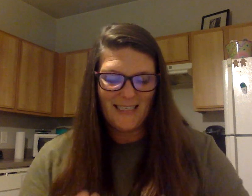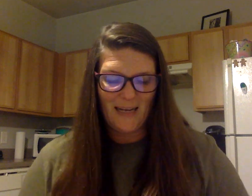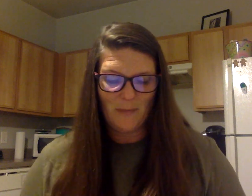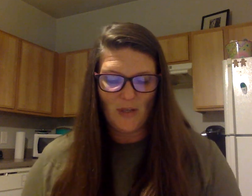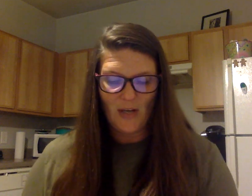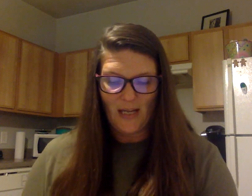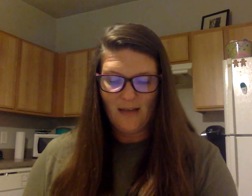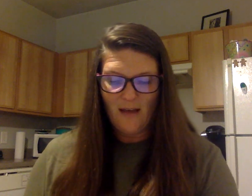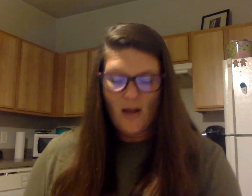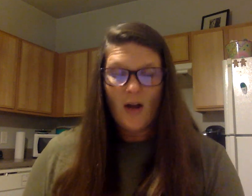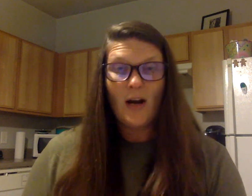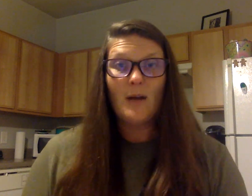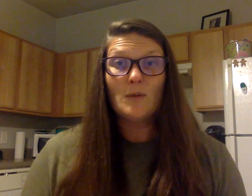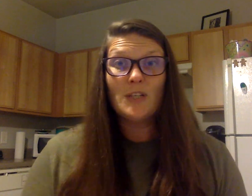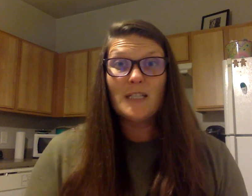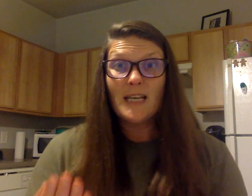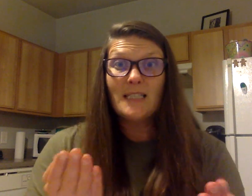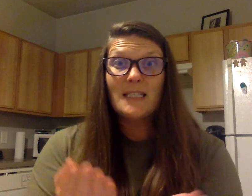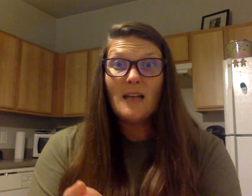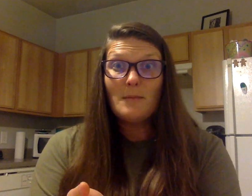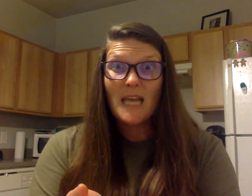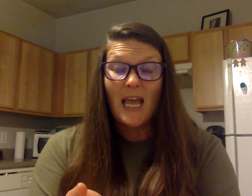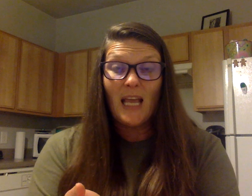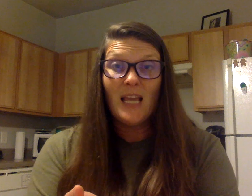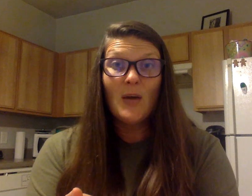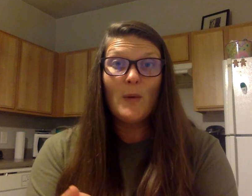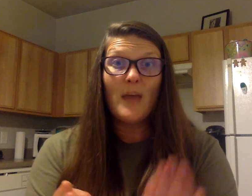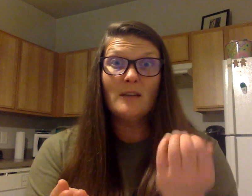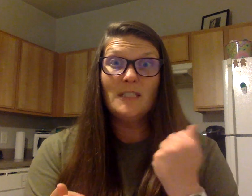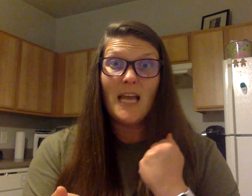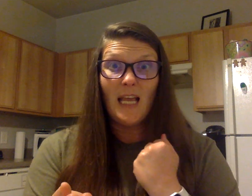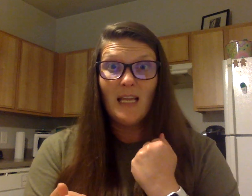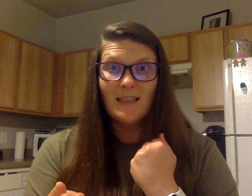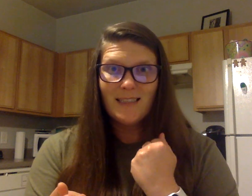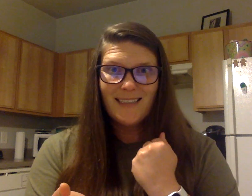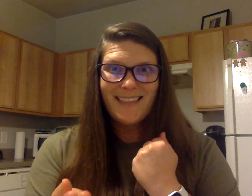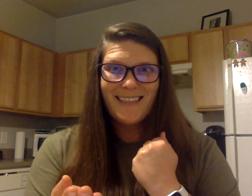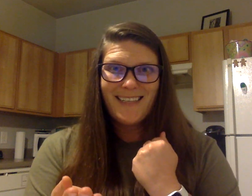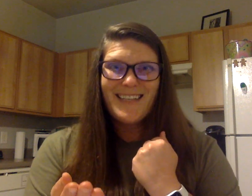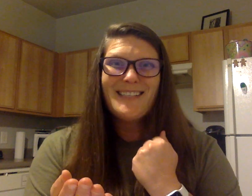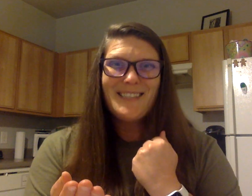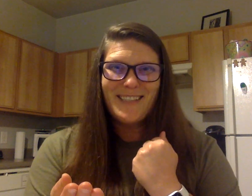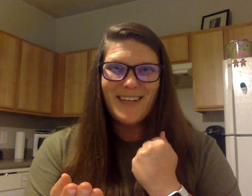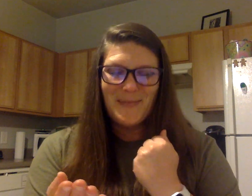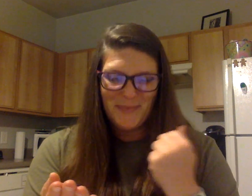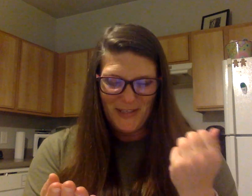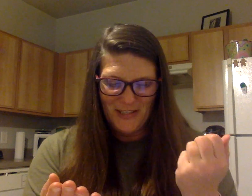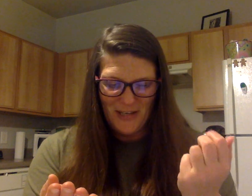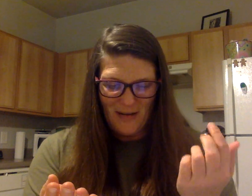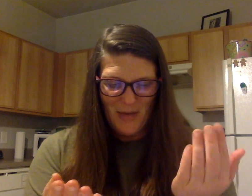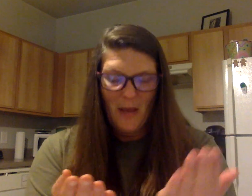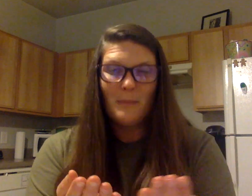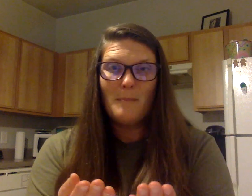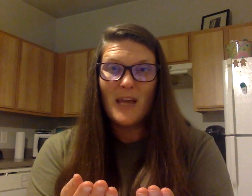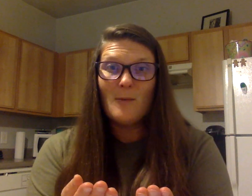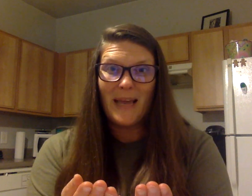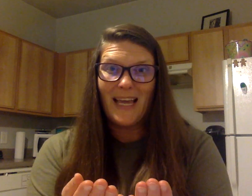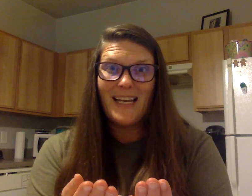time. Good. All right. I want you to say someday without day. Some. Good job. Mailman